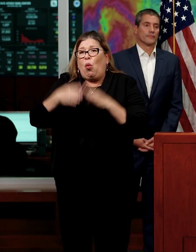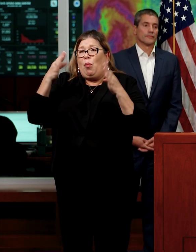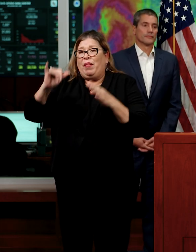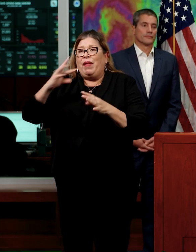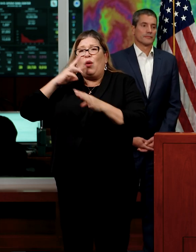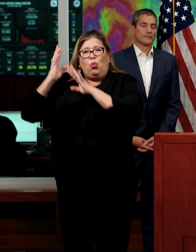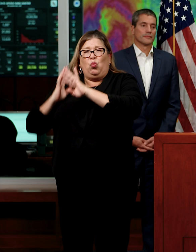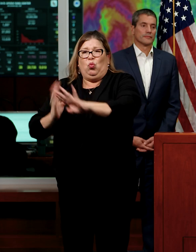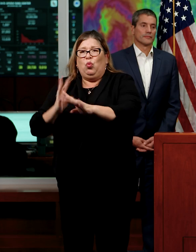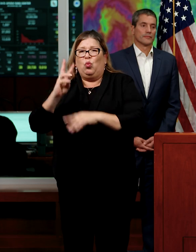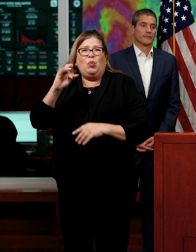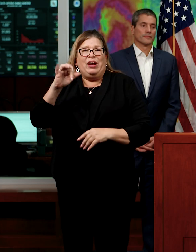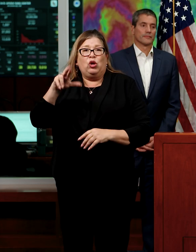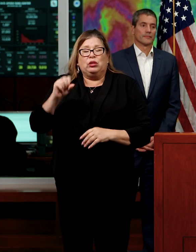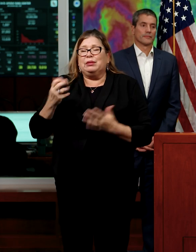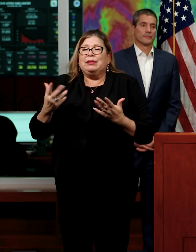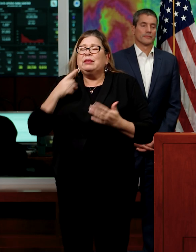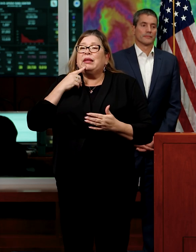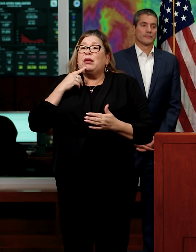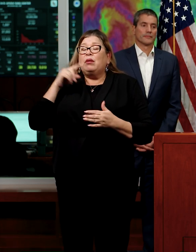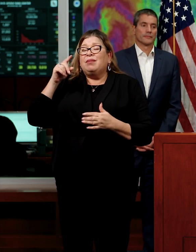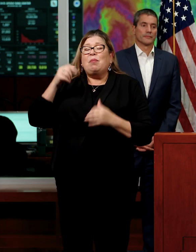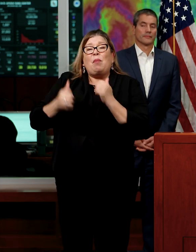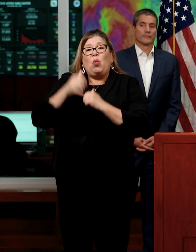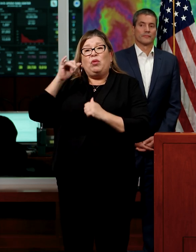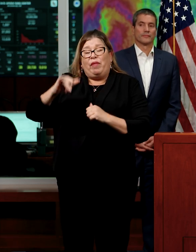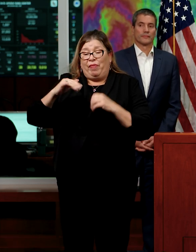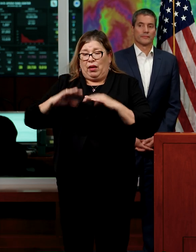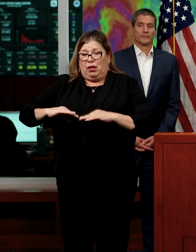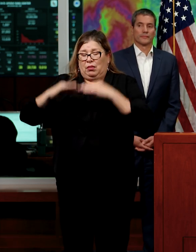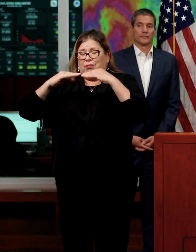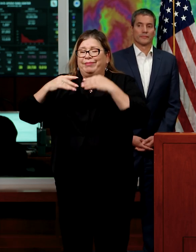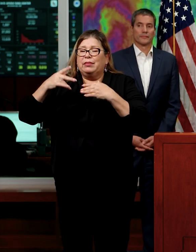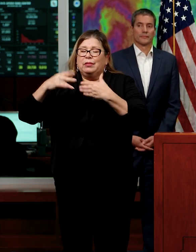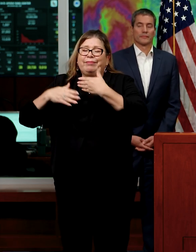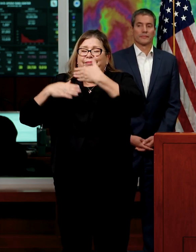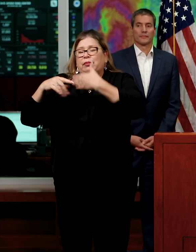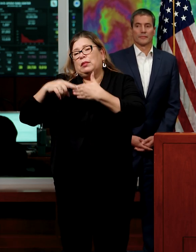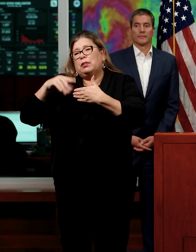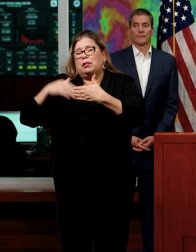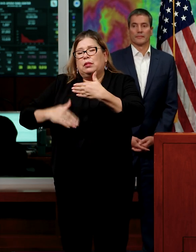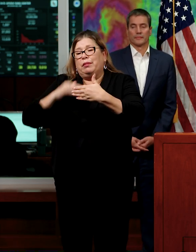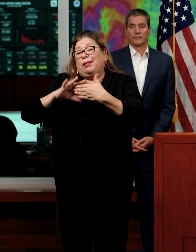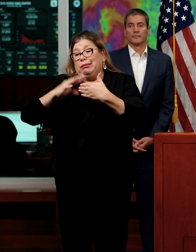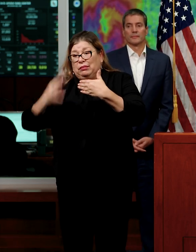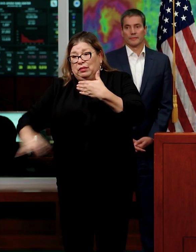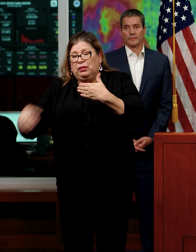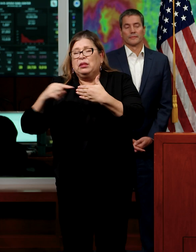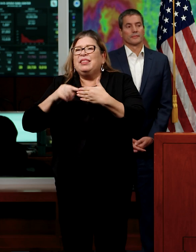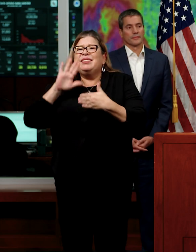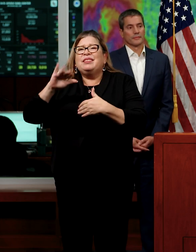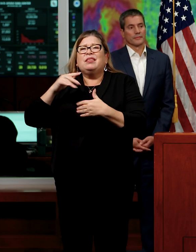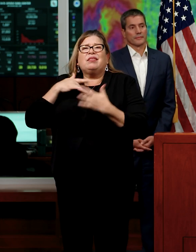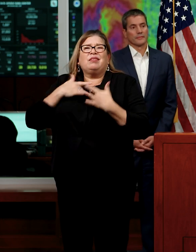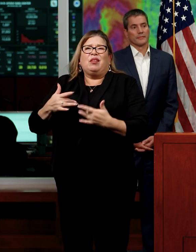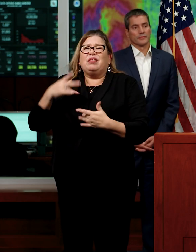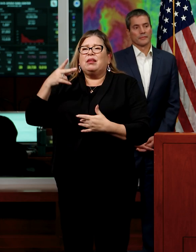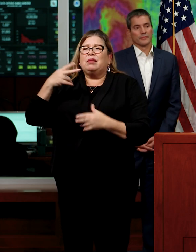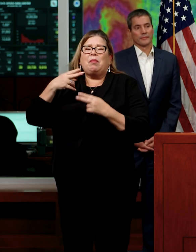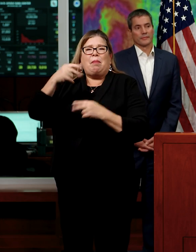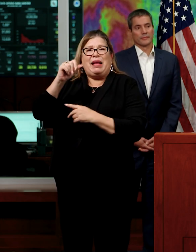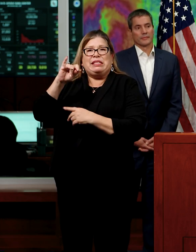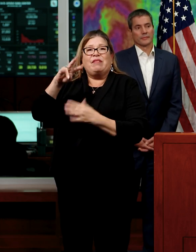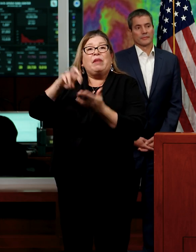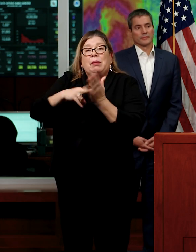So a lot of the weirs are passive, so that means the river reaches a certain state, and then it spills over the weir. The Sacramento